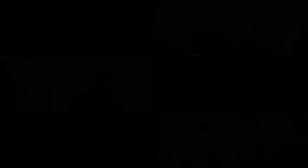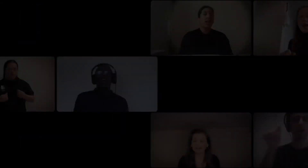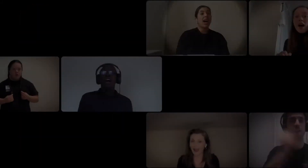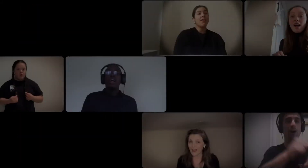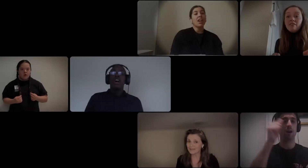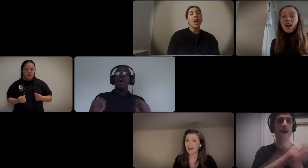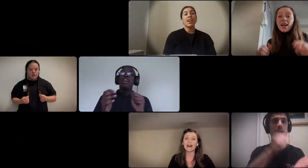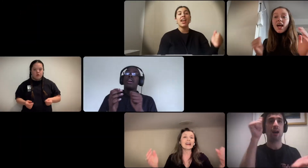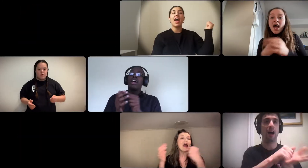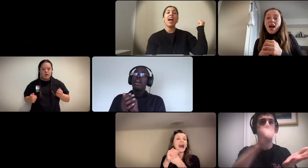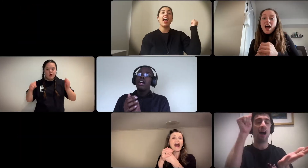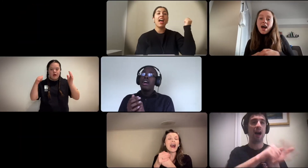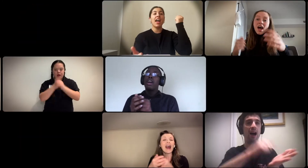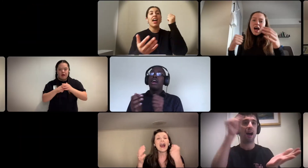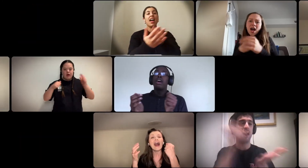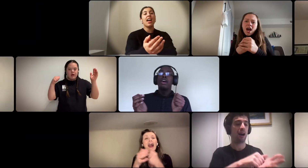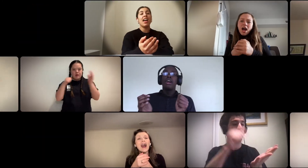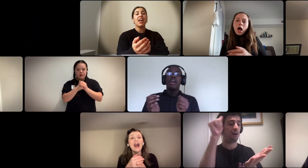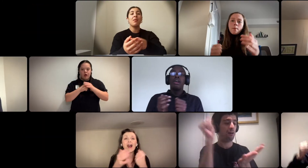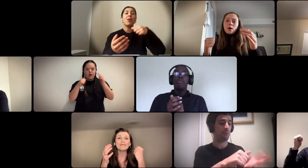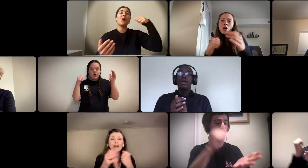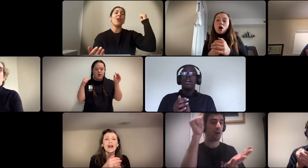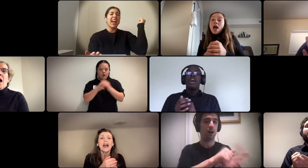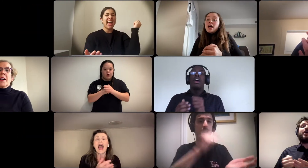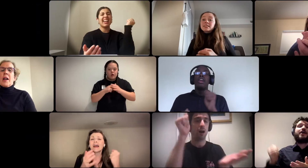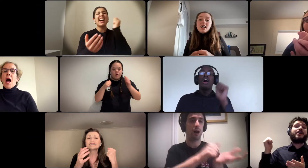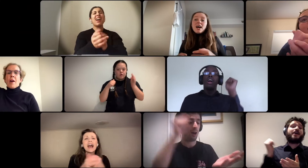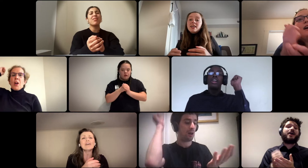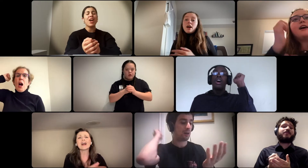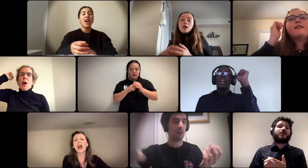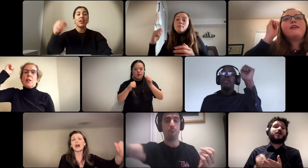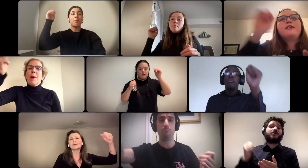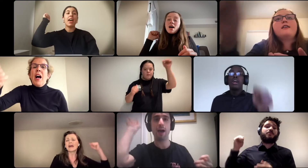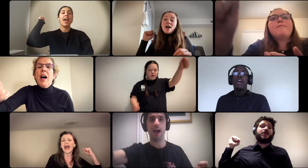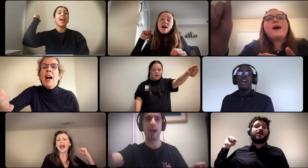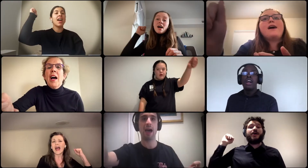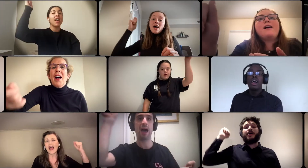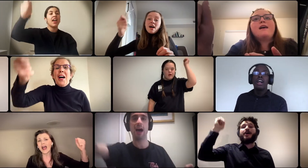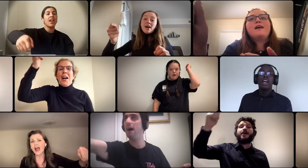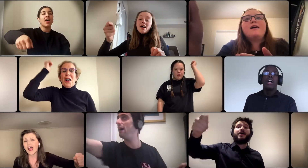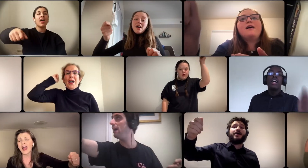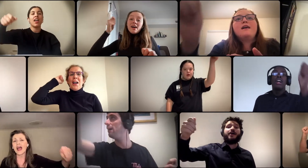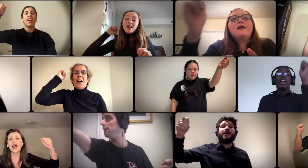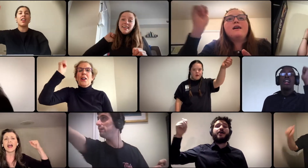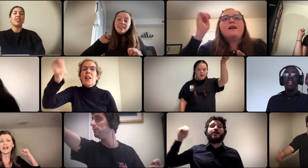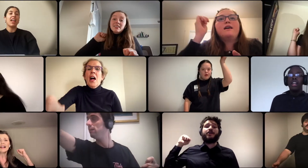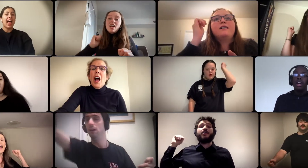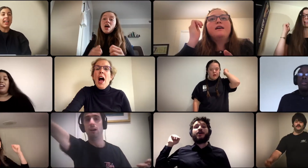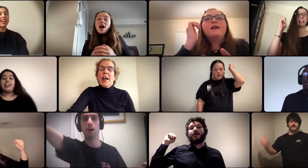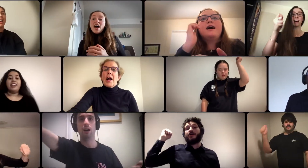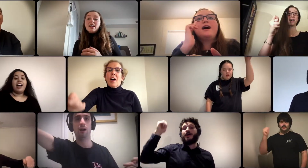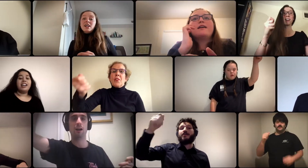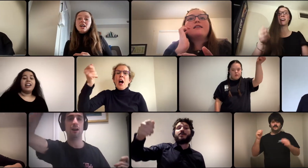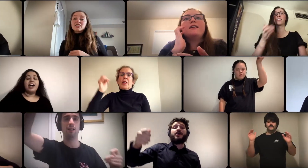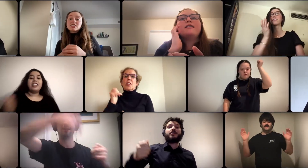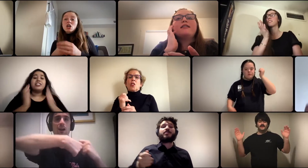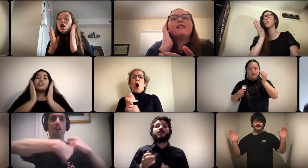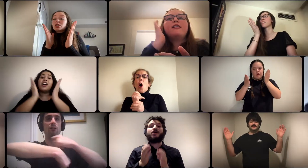I've got a hammer, and I've got a band, and I've got a song